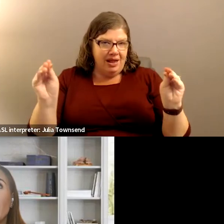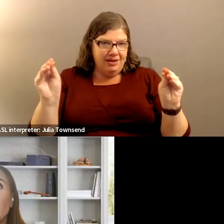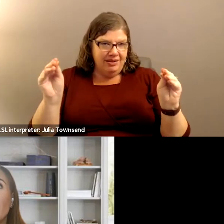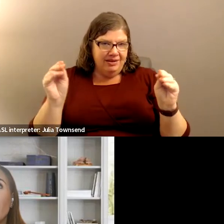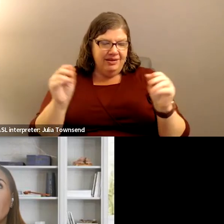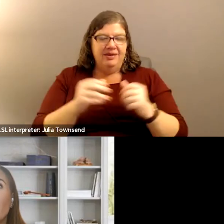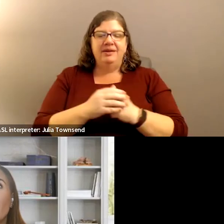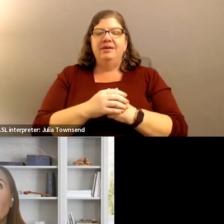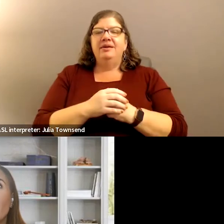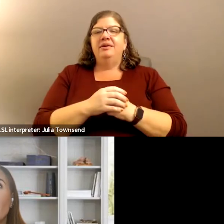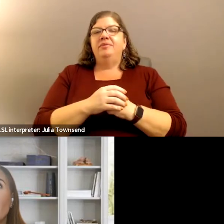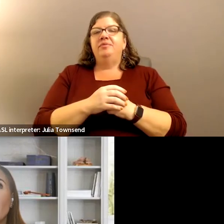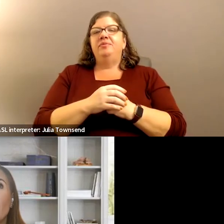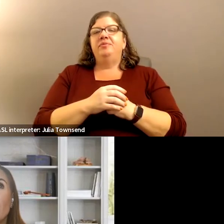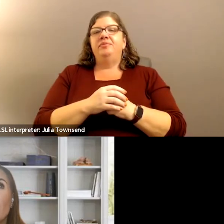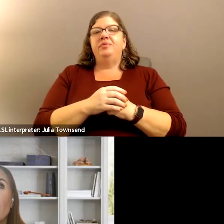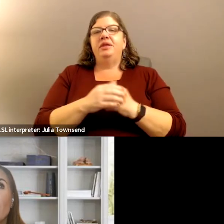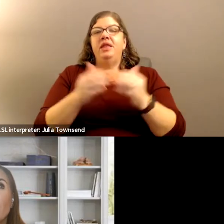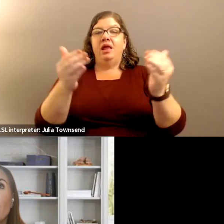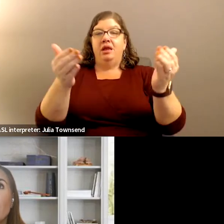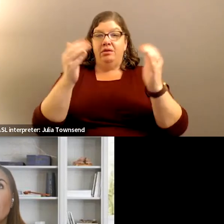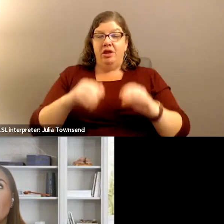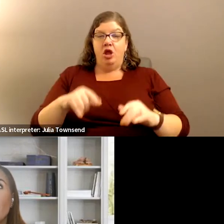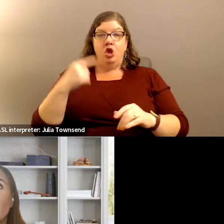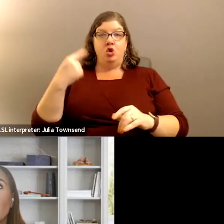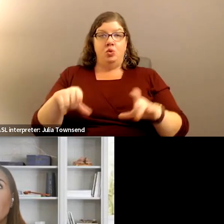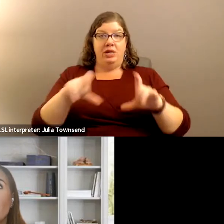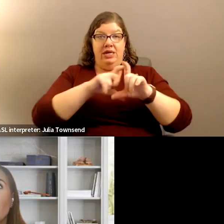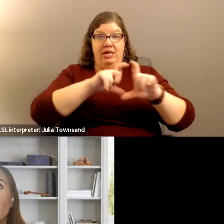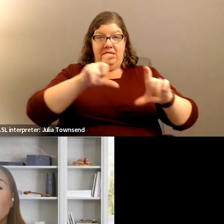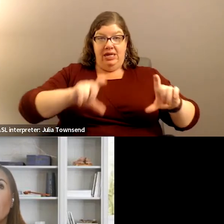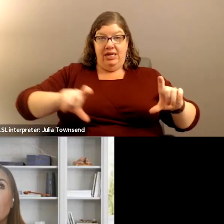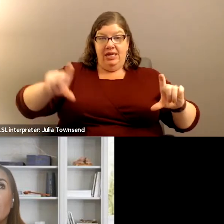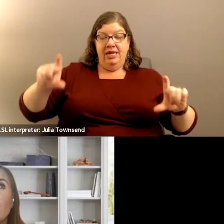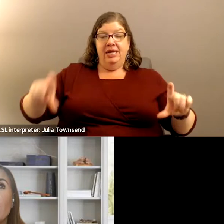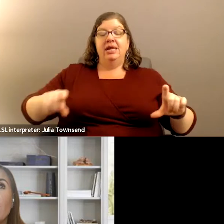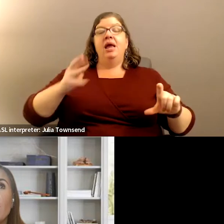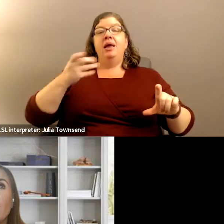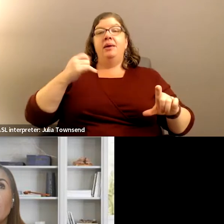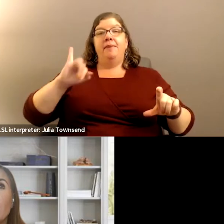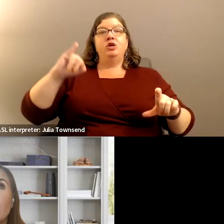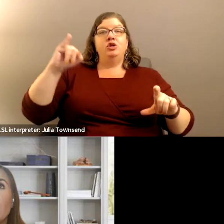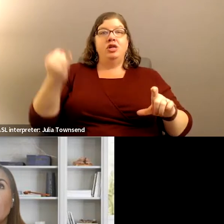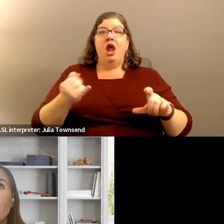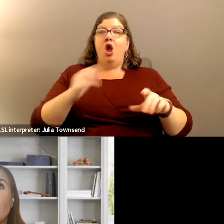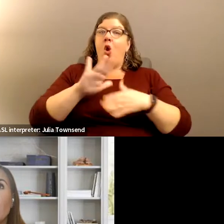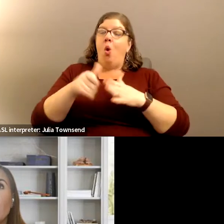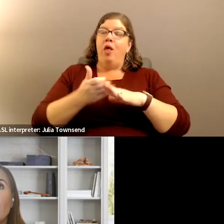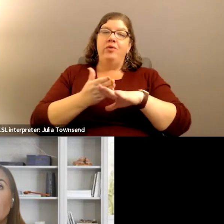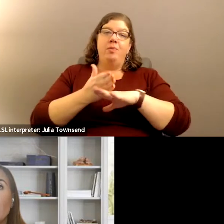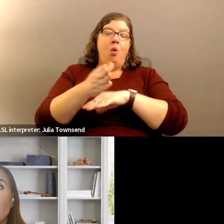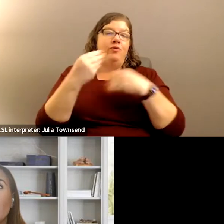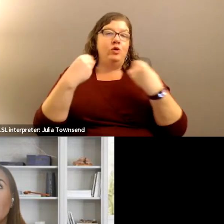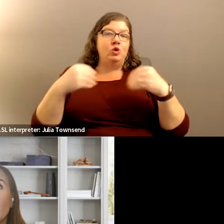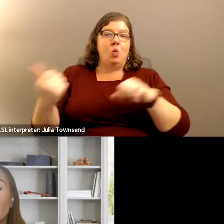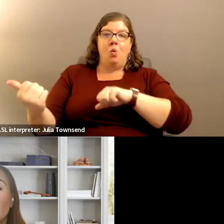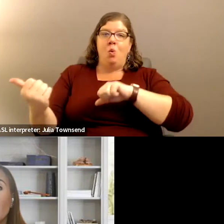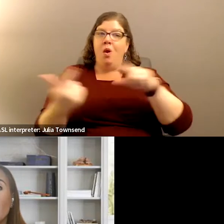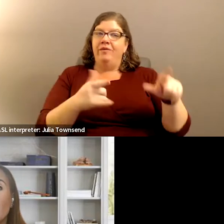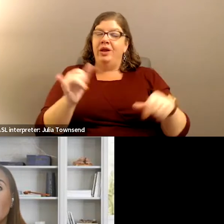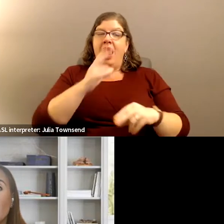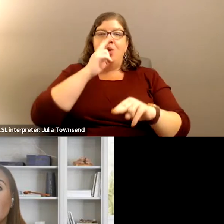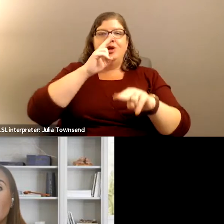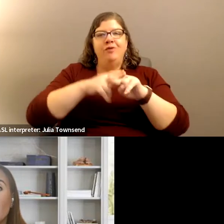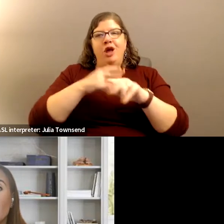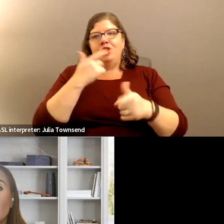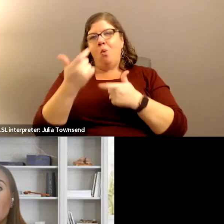then, so then down in the bottom, the green section, that's the Measure J bonds. And they also all oversold. And it was fun to